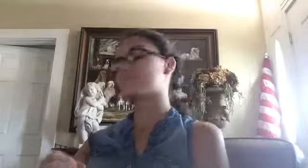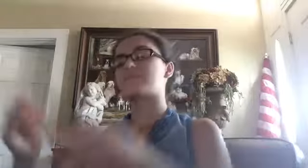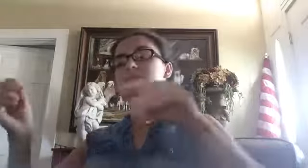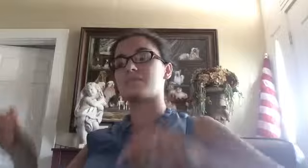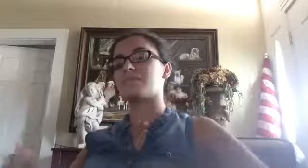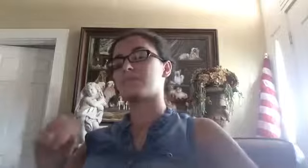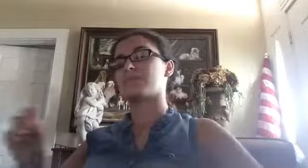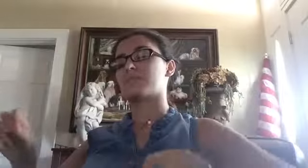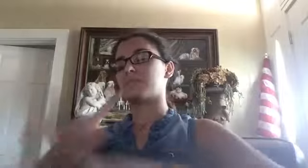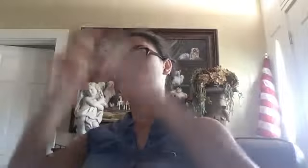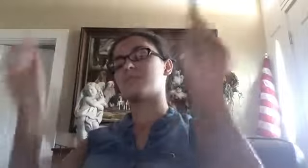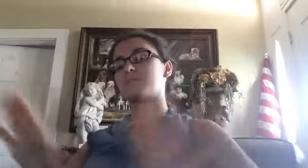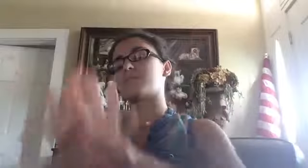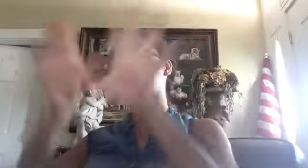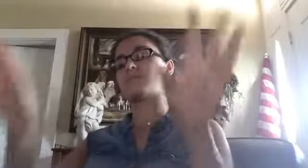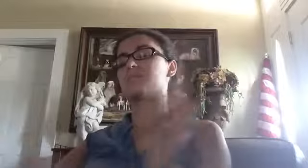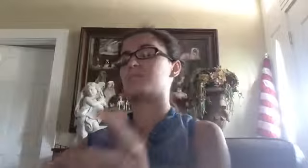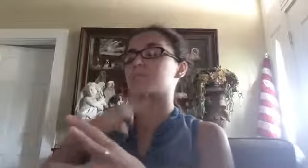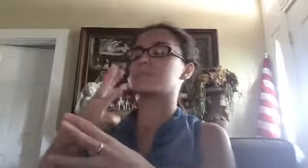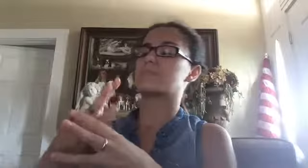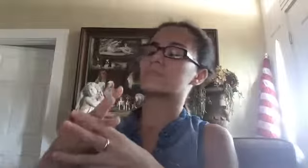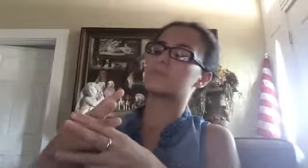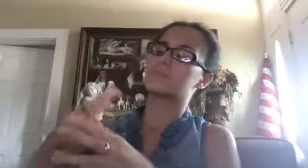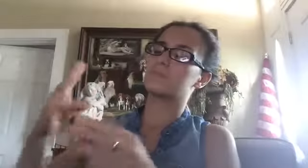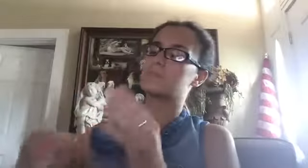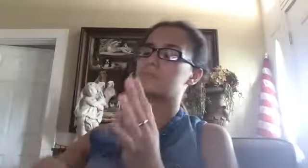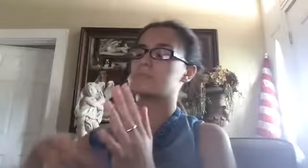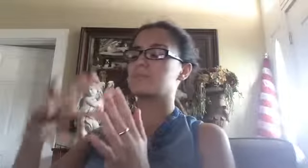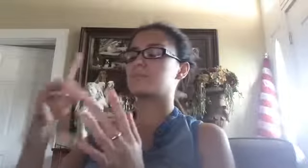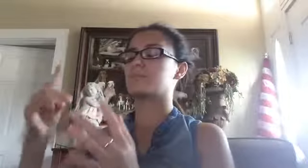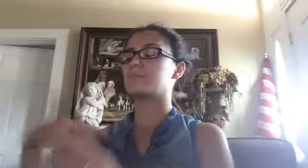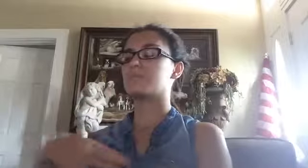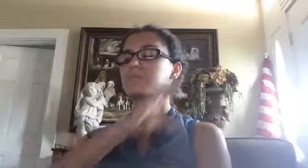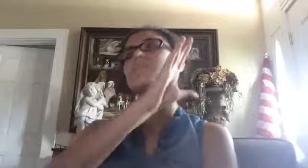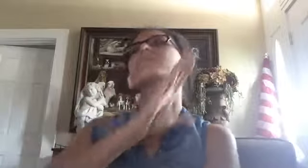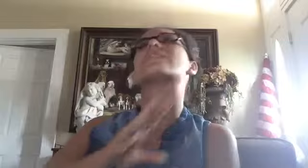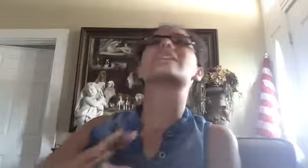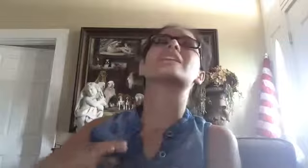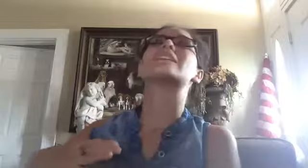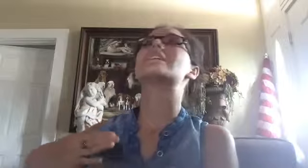Oh, great light of the world, fill up my soul,